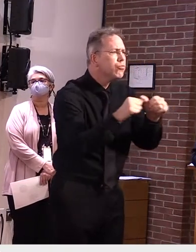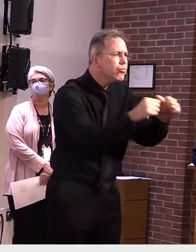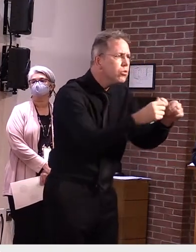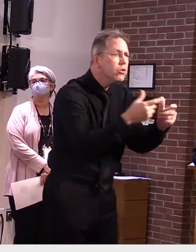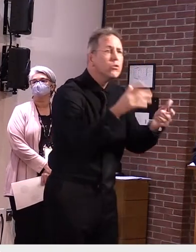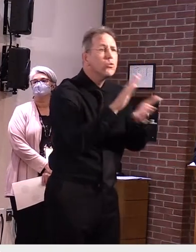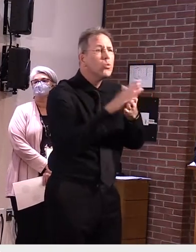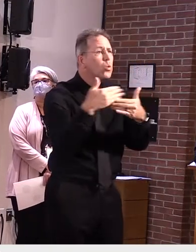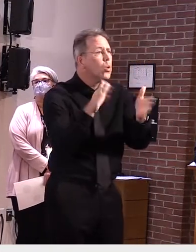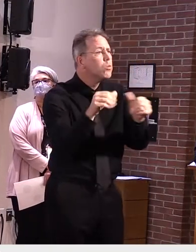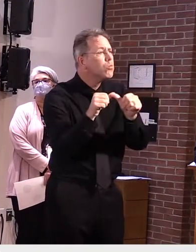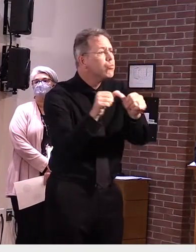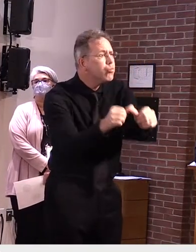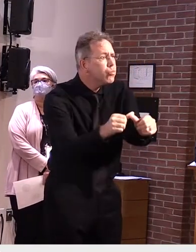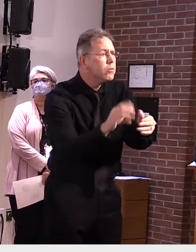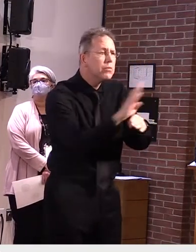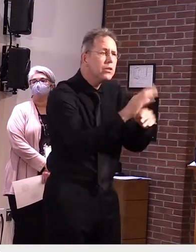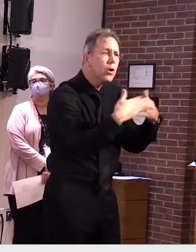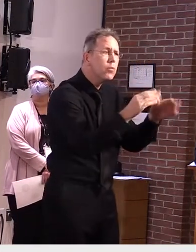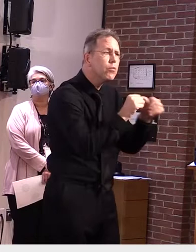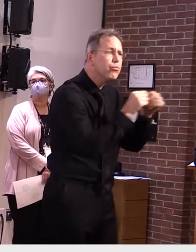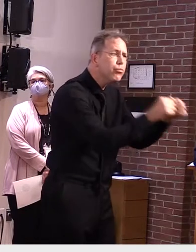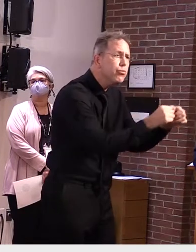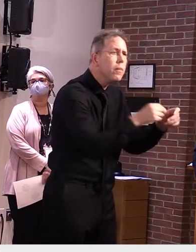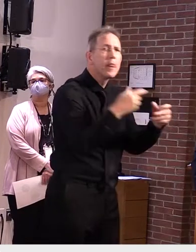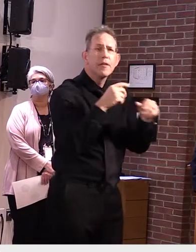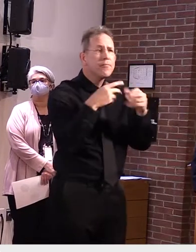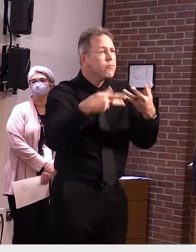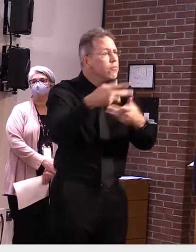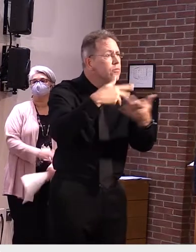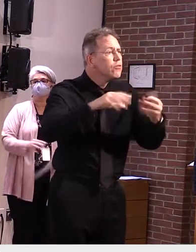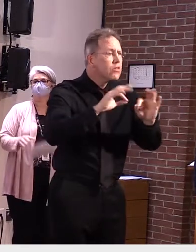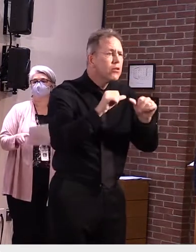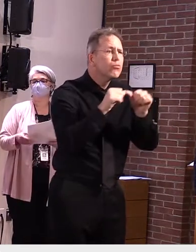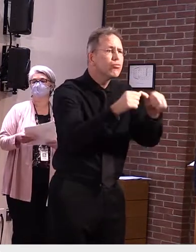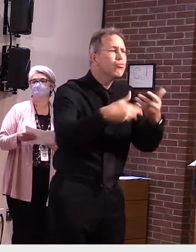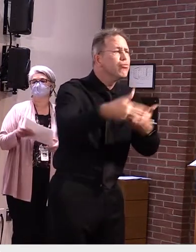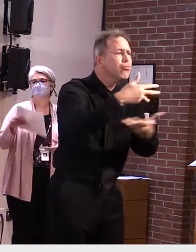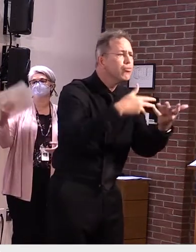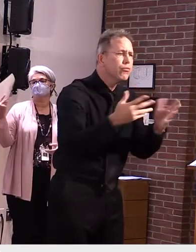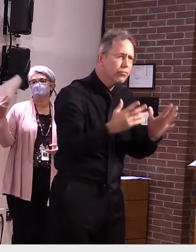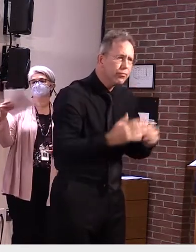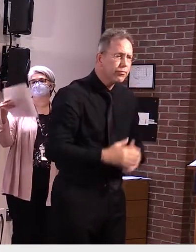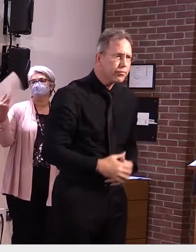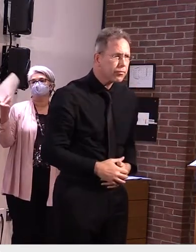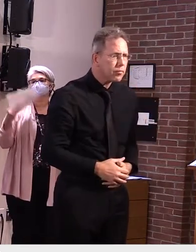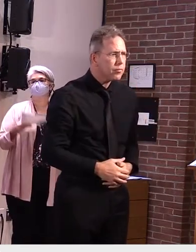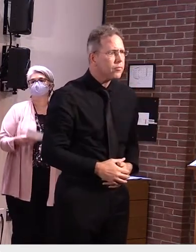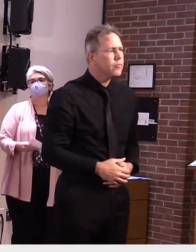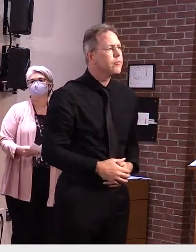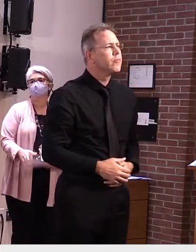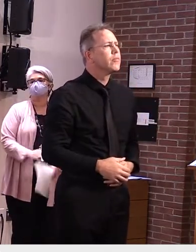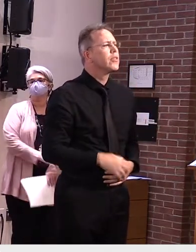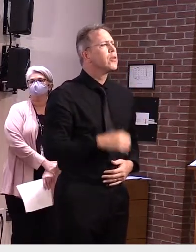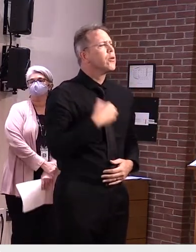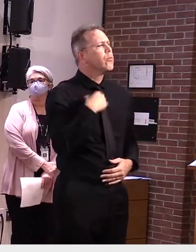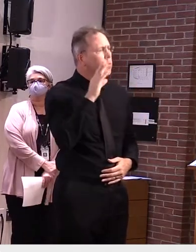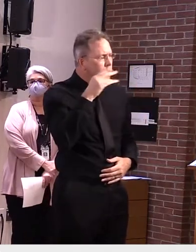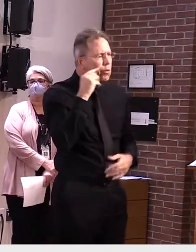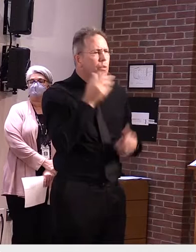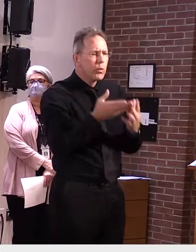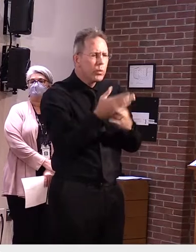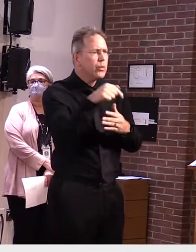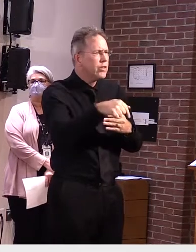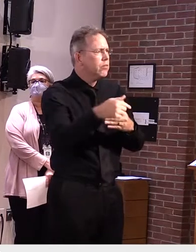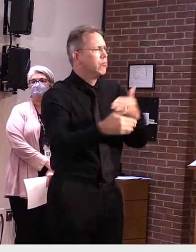over the holidays. And we'll keep ourselves in a position to come through this pandemic faster and